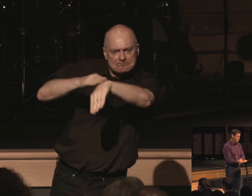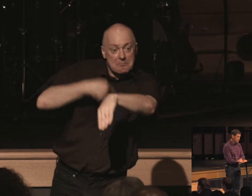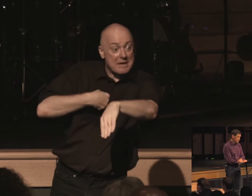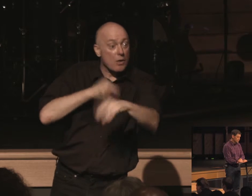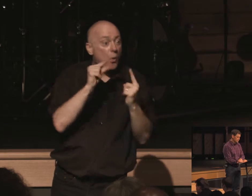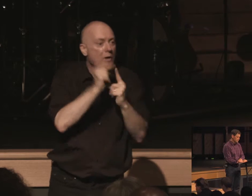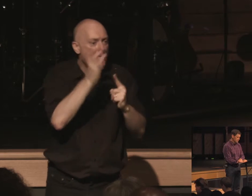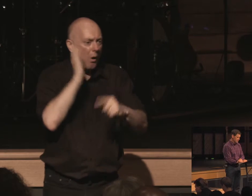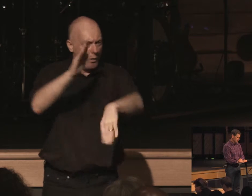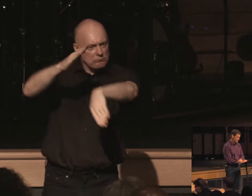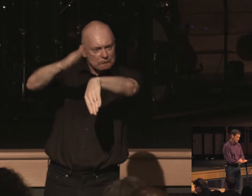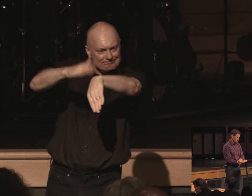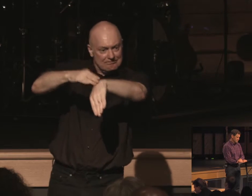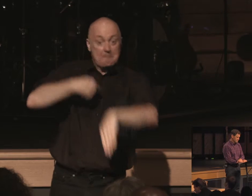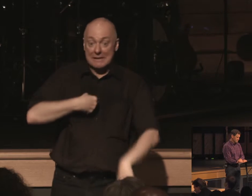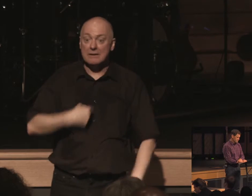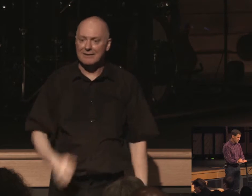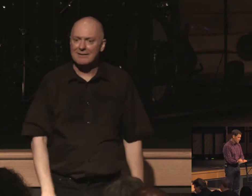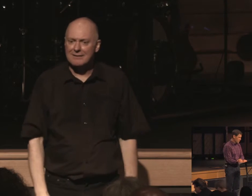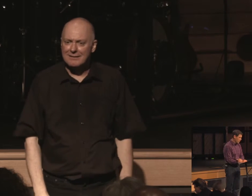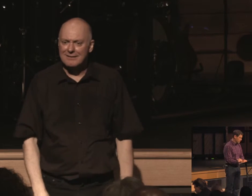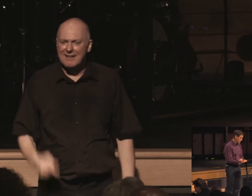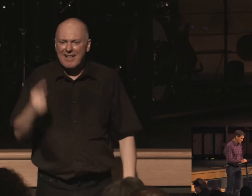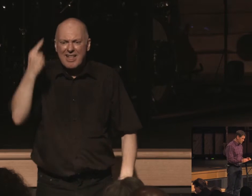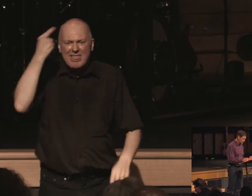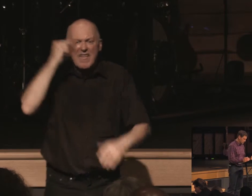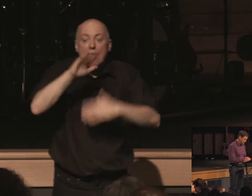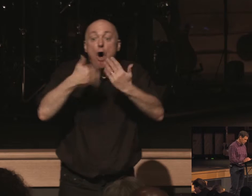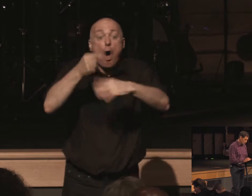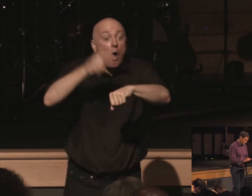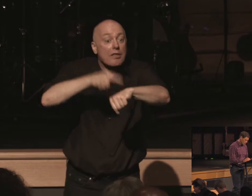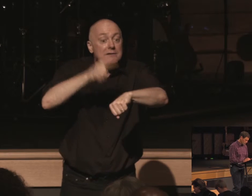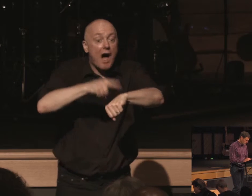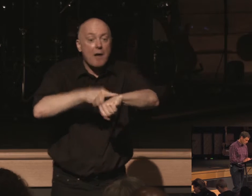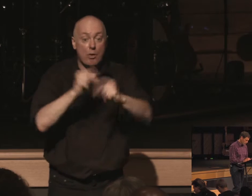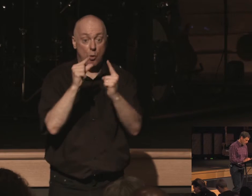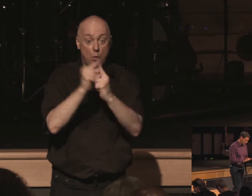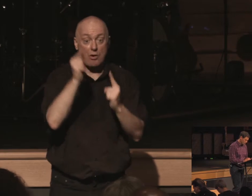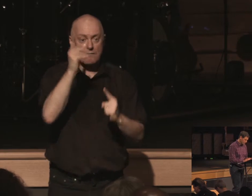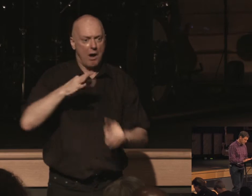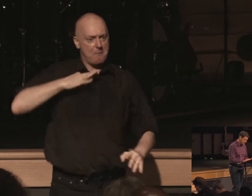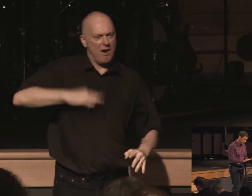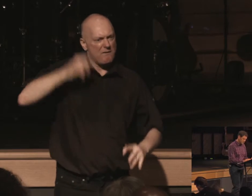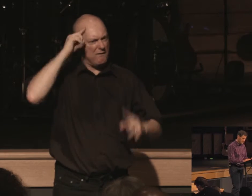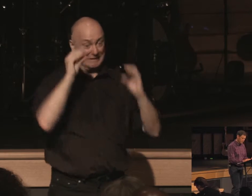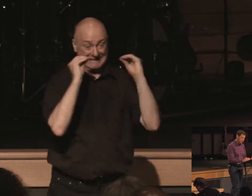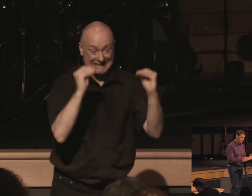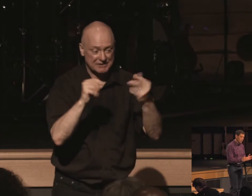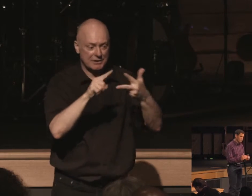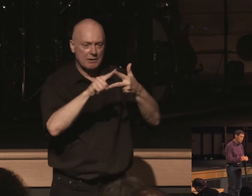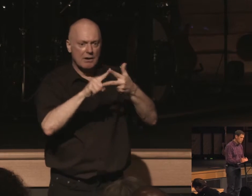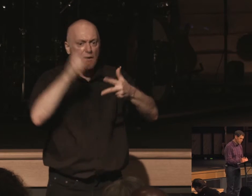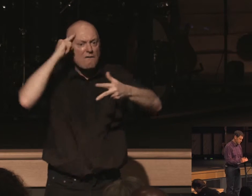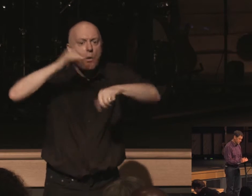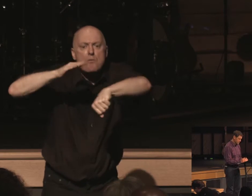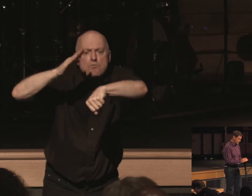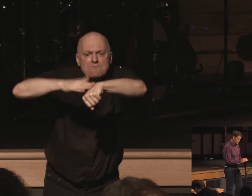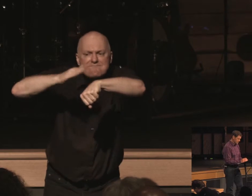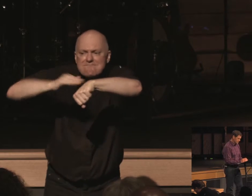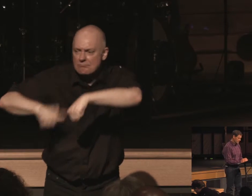rebukes me so think of all the times it says right there the word of god is profitable for teaching for reproof think